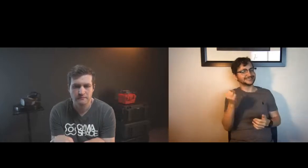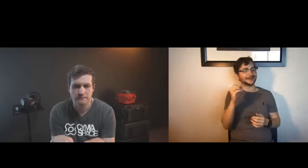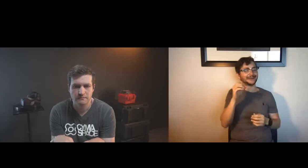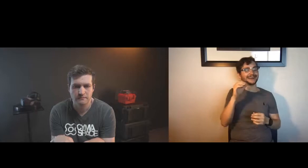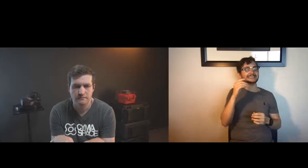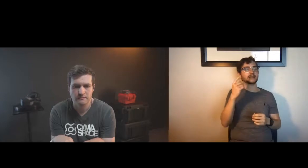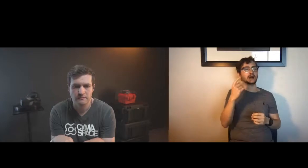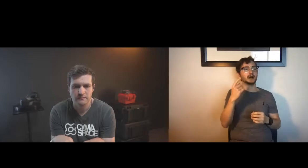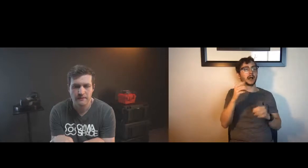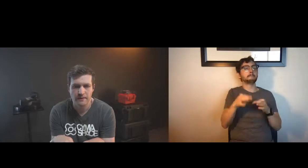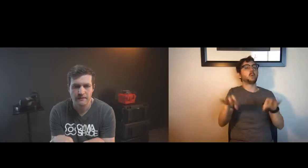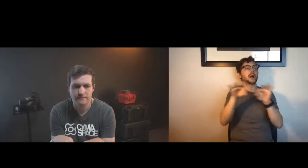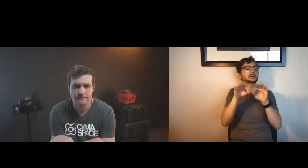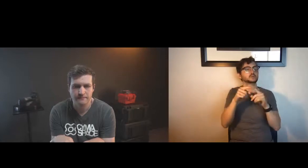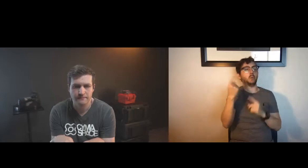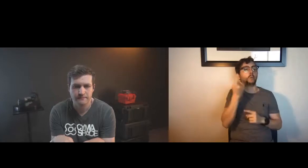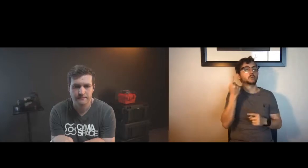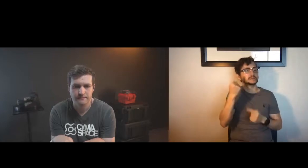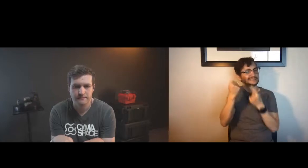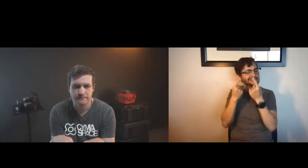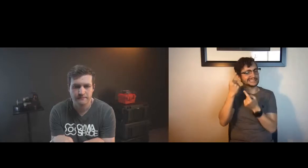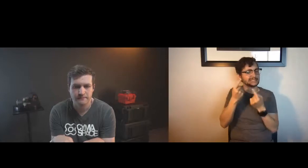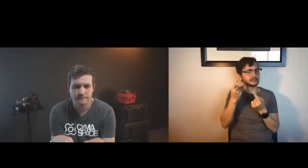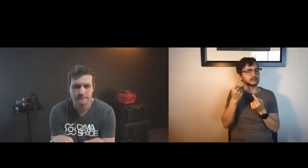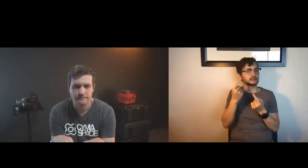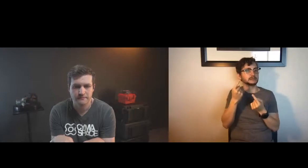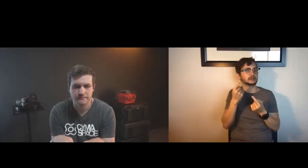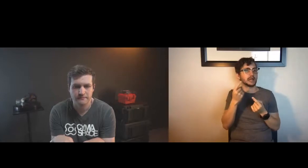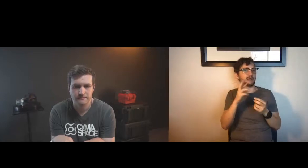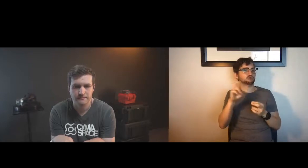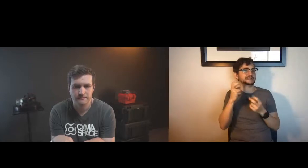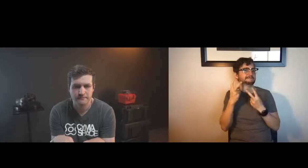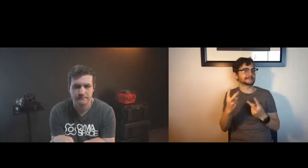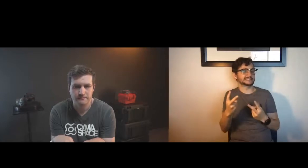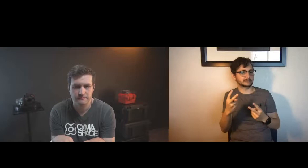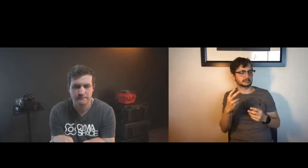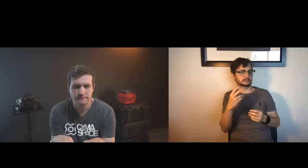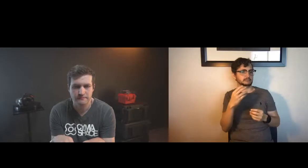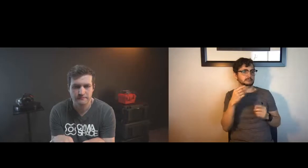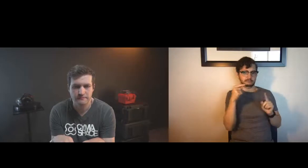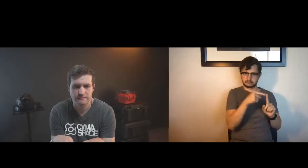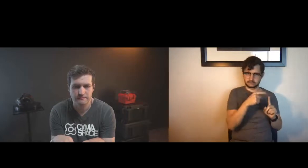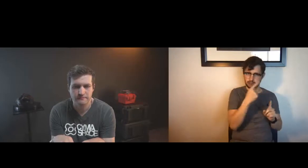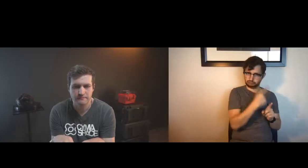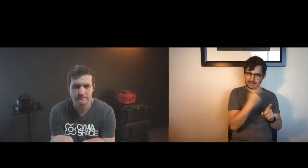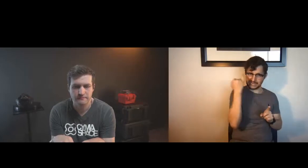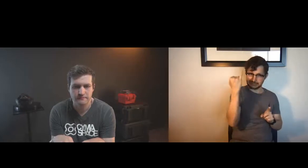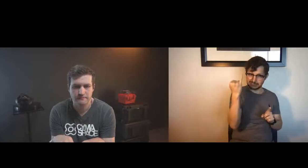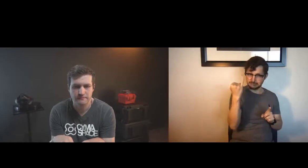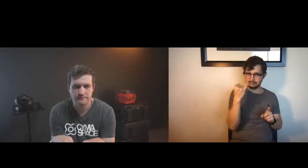adhere to years from now it might be it might not be i think it's important to always consider